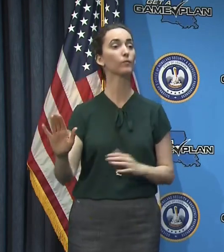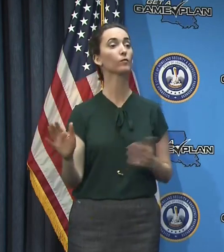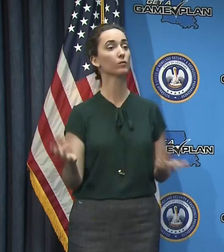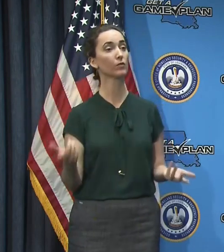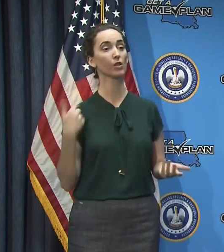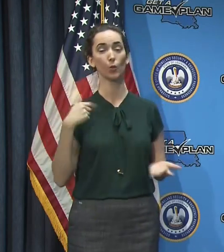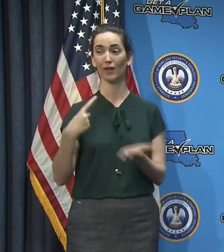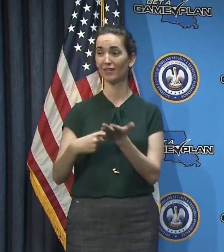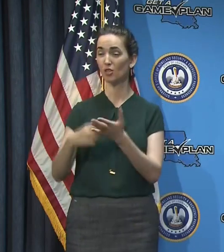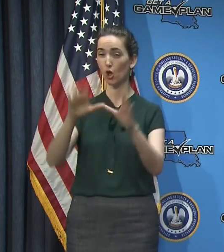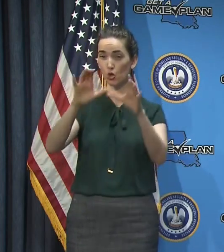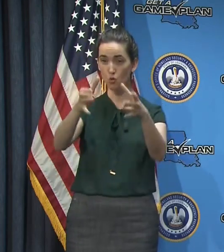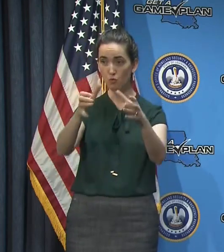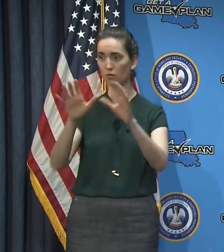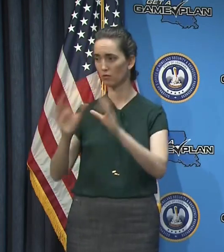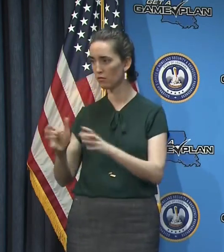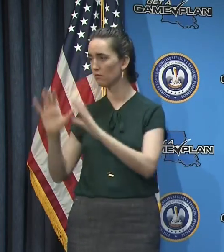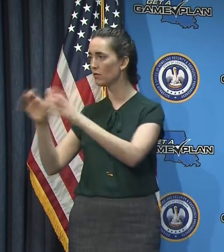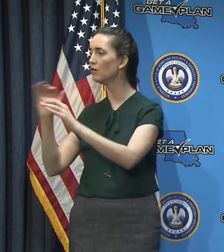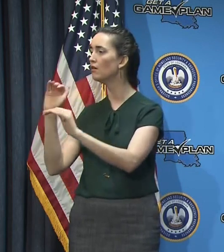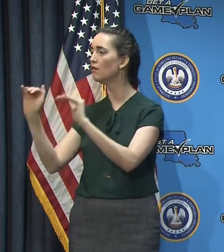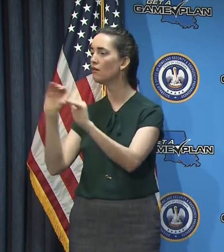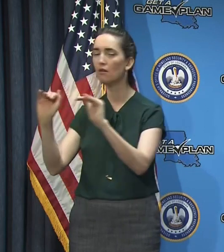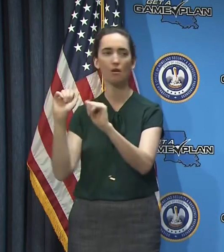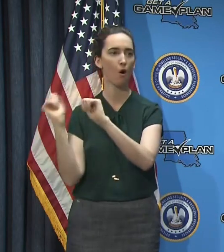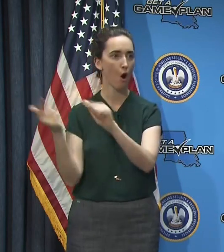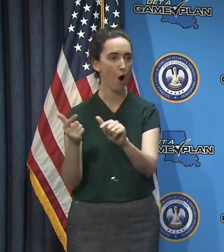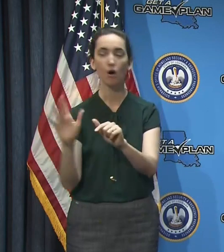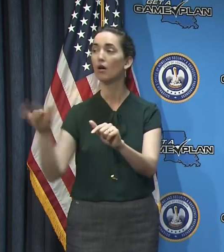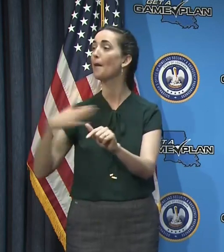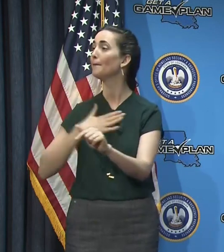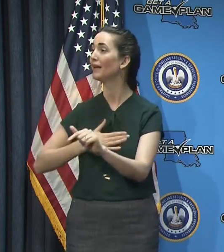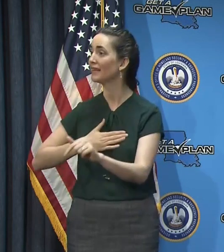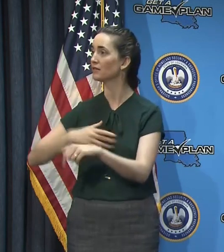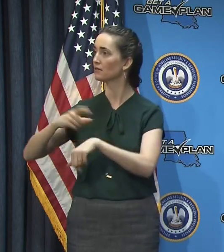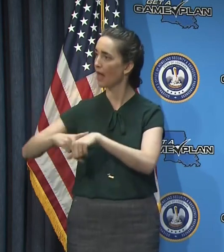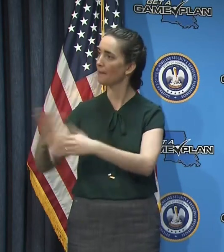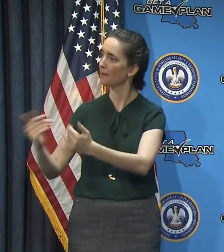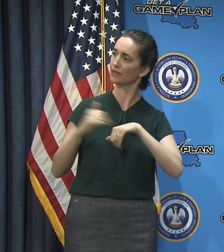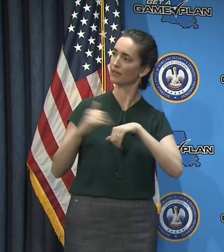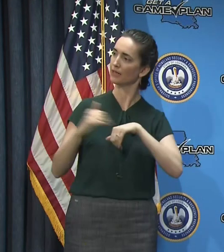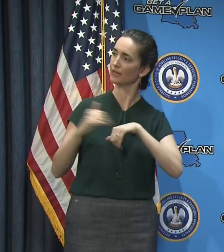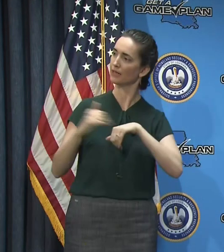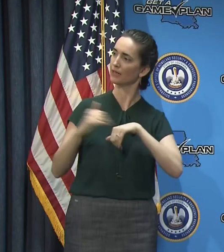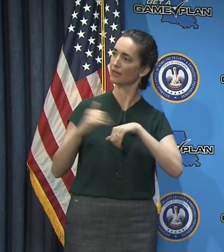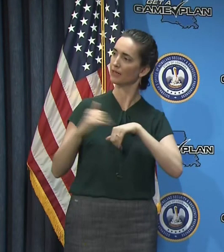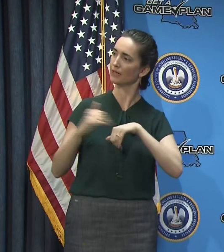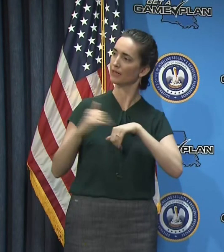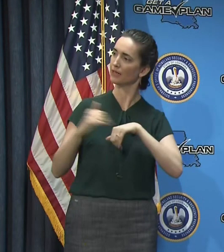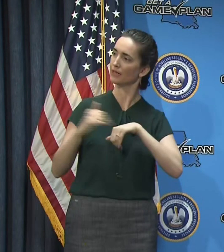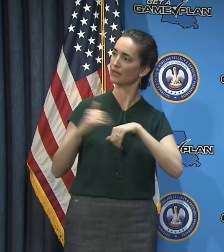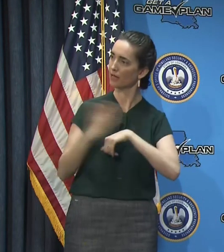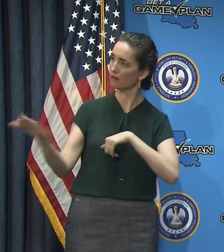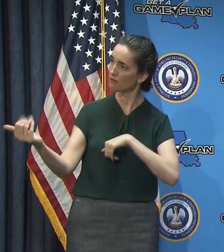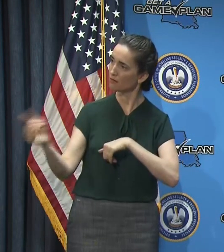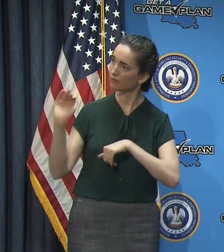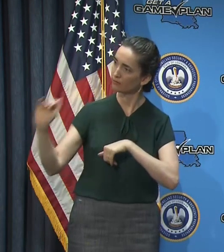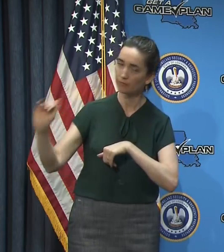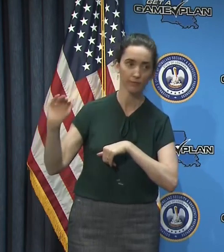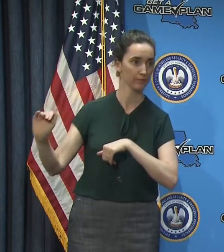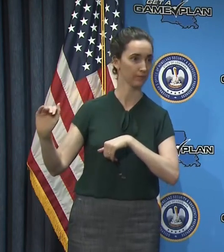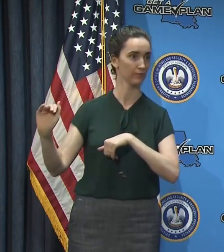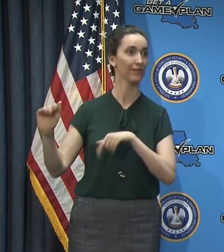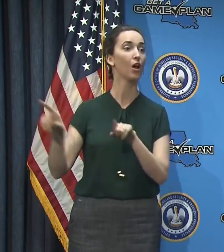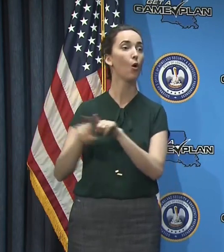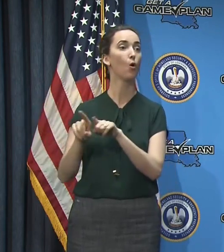entities and asking them to, to report more, uh, timely the results. To report more